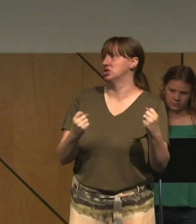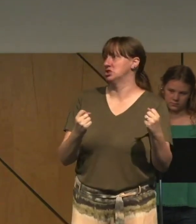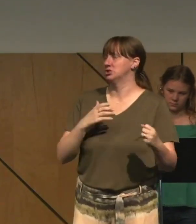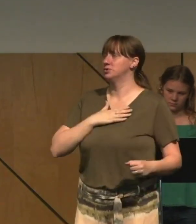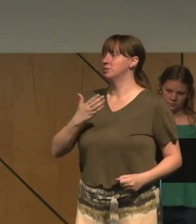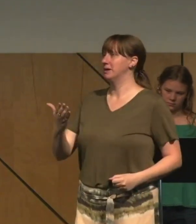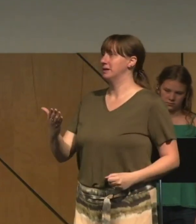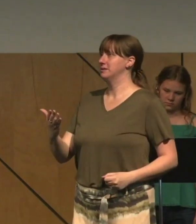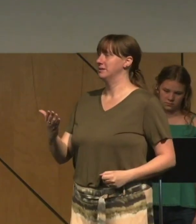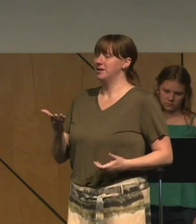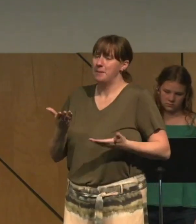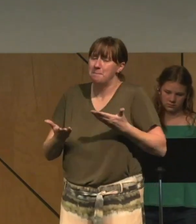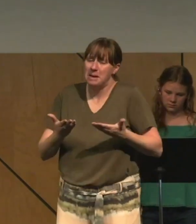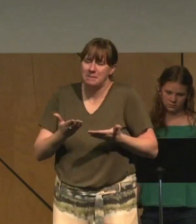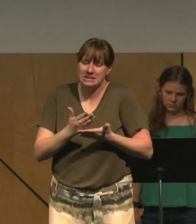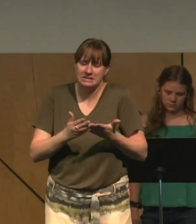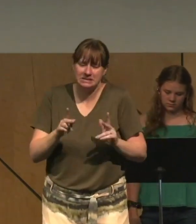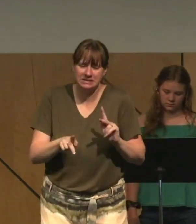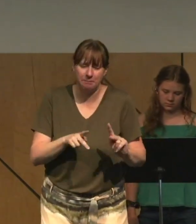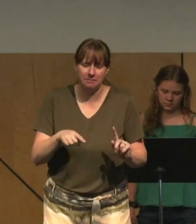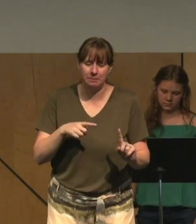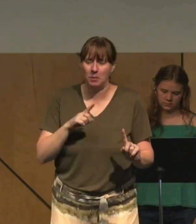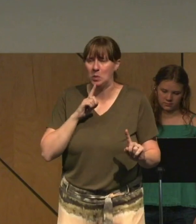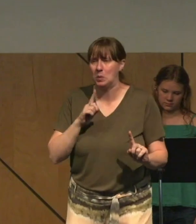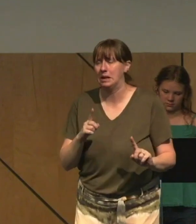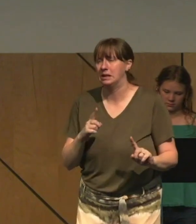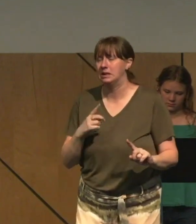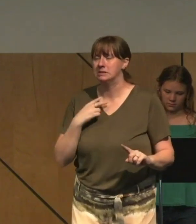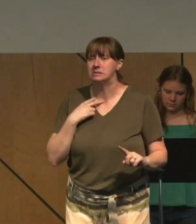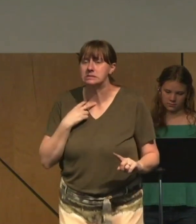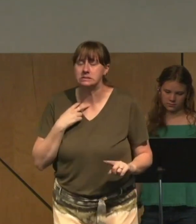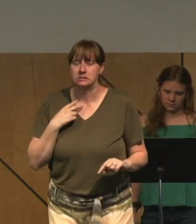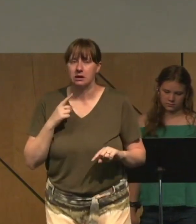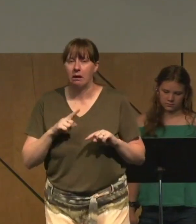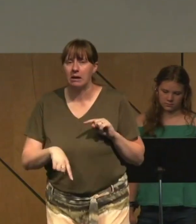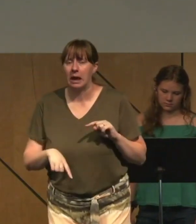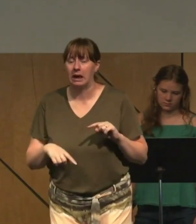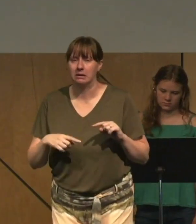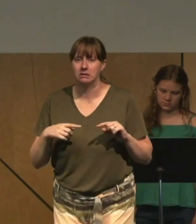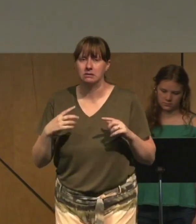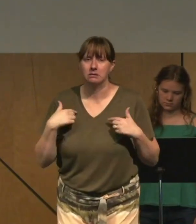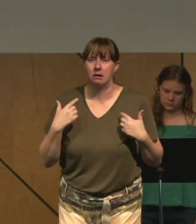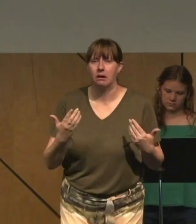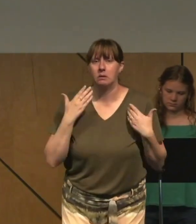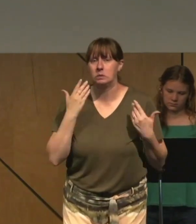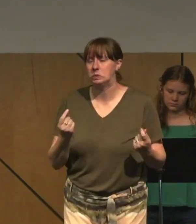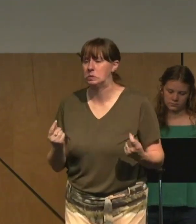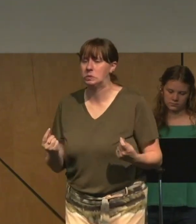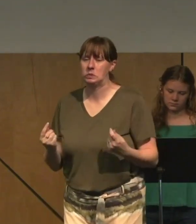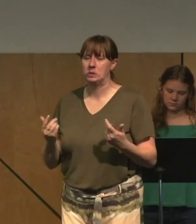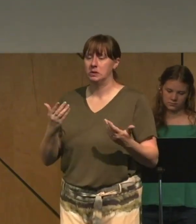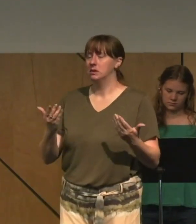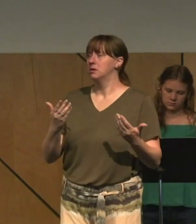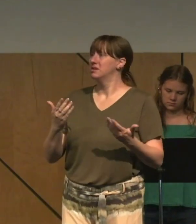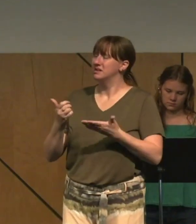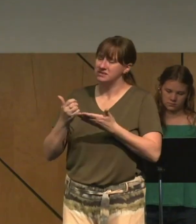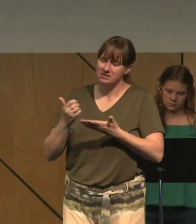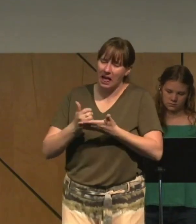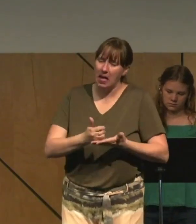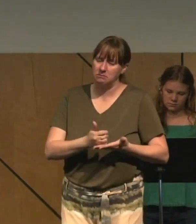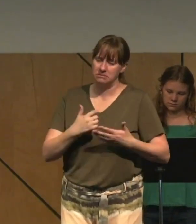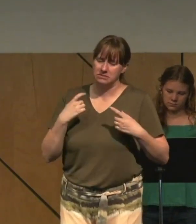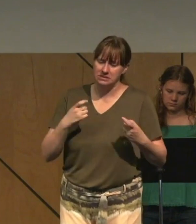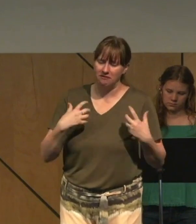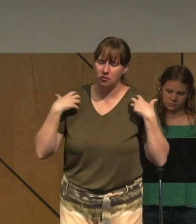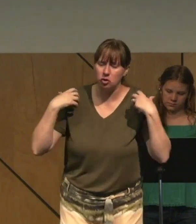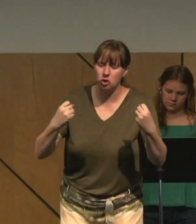Maybe some of them can even take a step and be honest with some friends. Maybe reach out for some counseling. Come Holy Spirit, we're